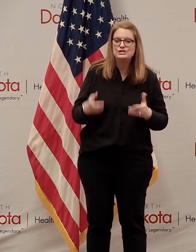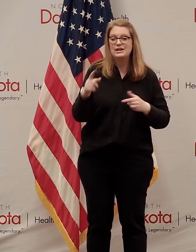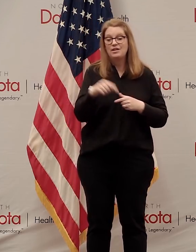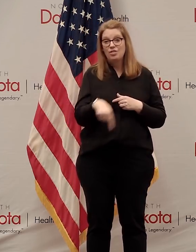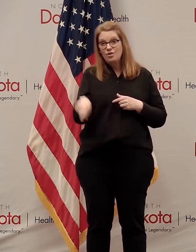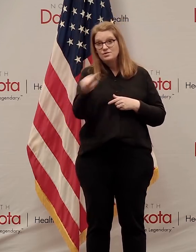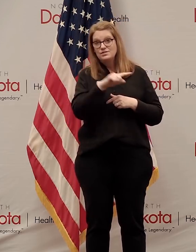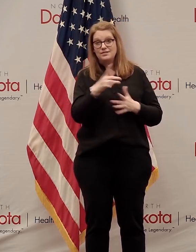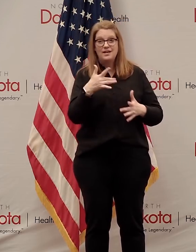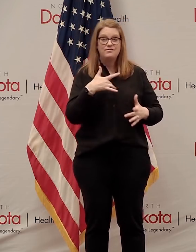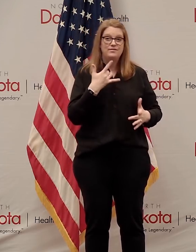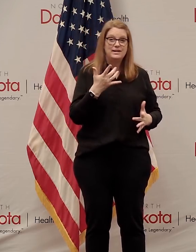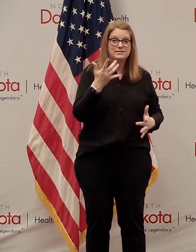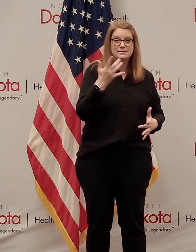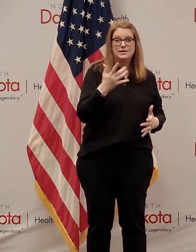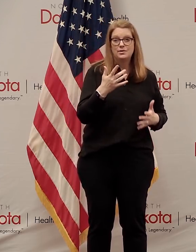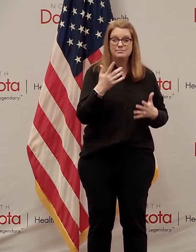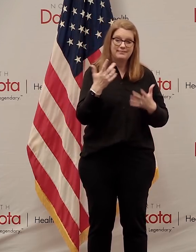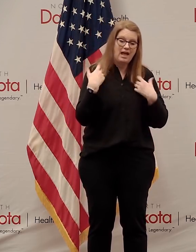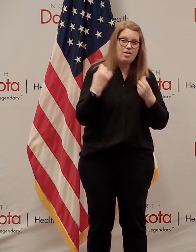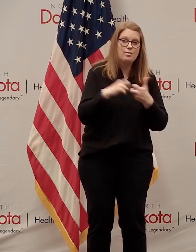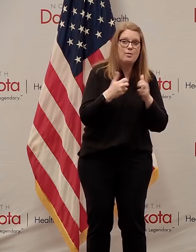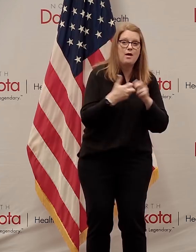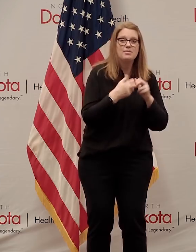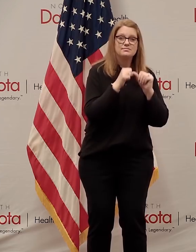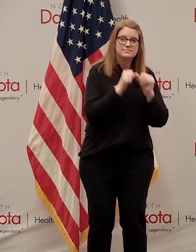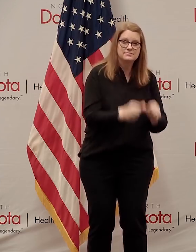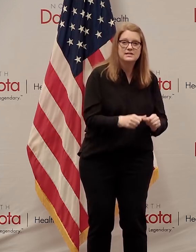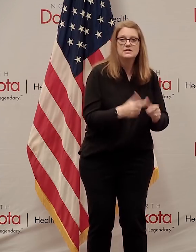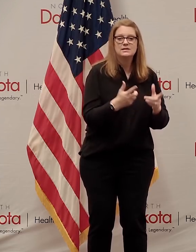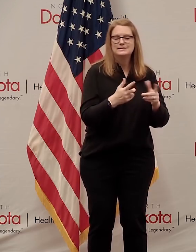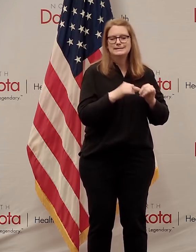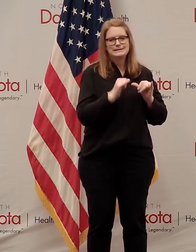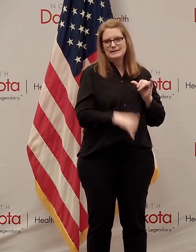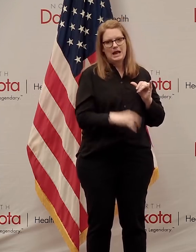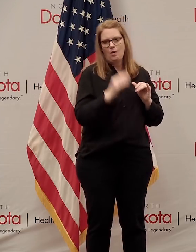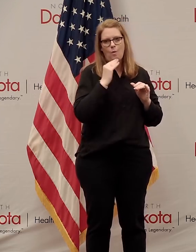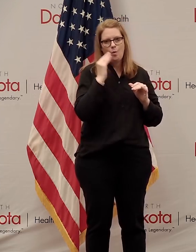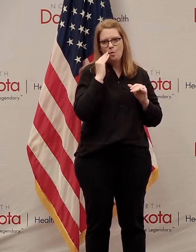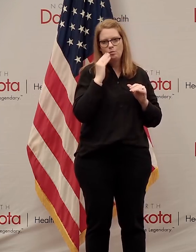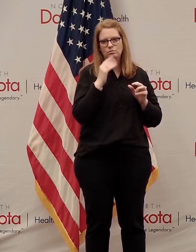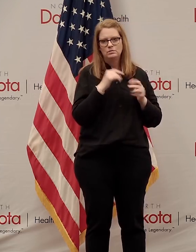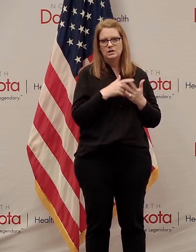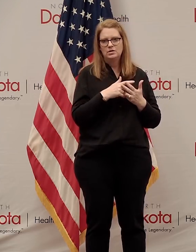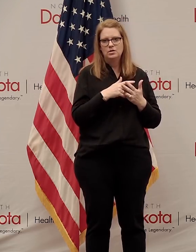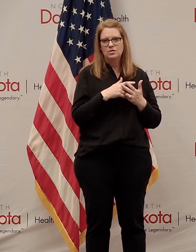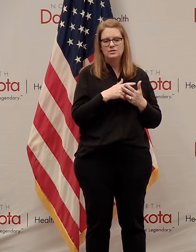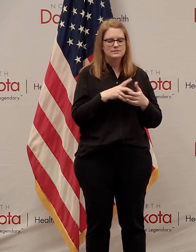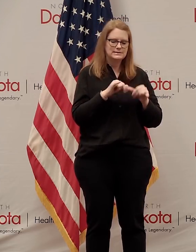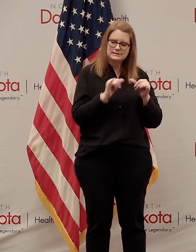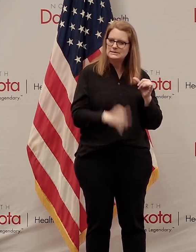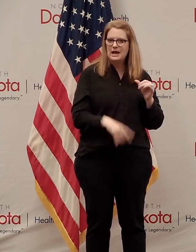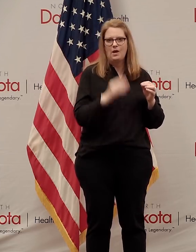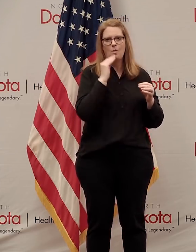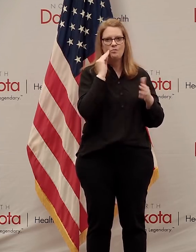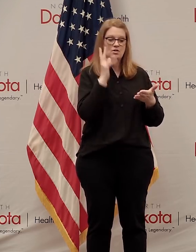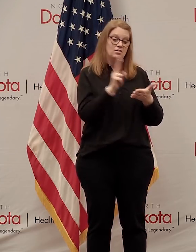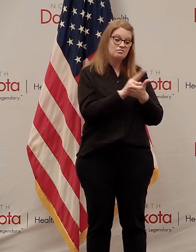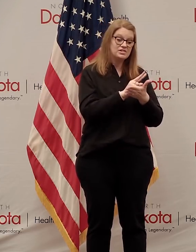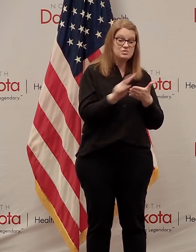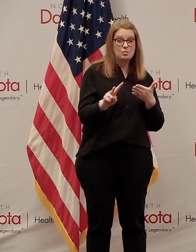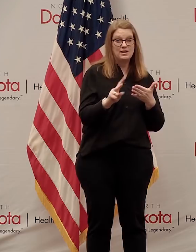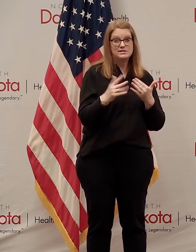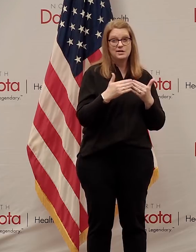large crowds for at least two weeks more even after the new standard operating procedures are